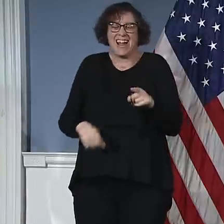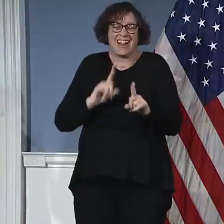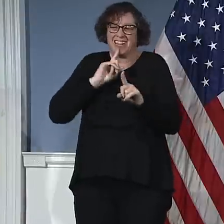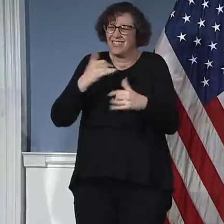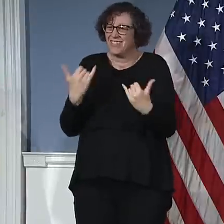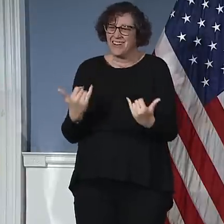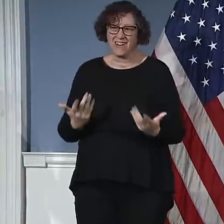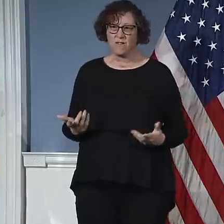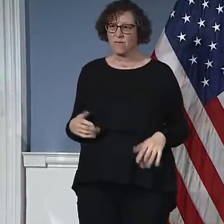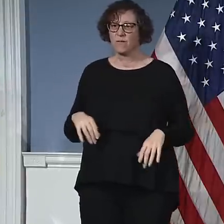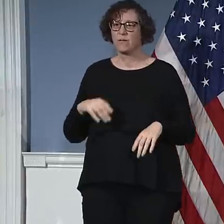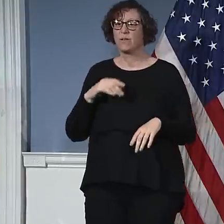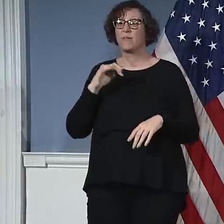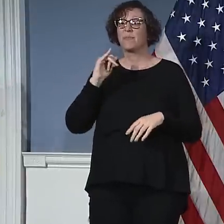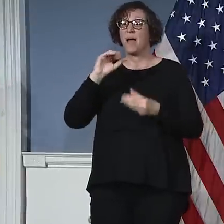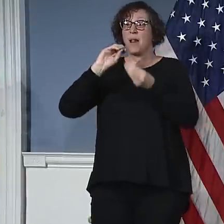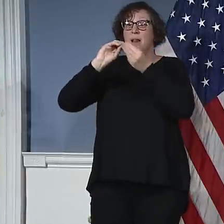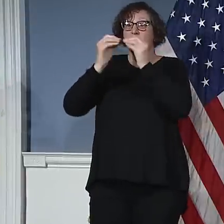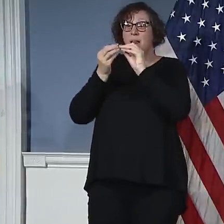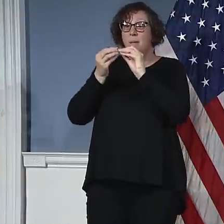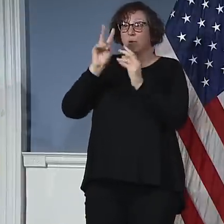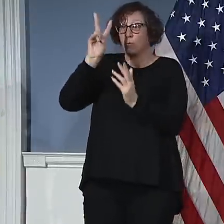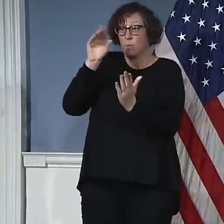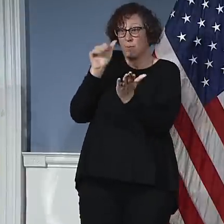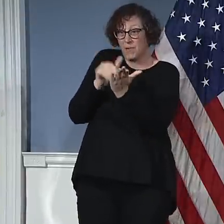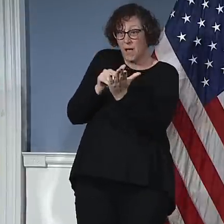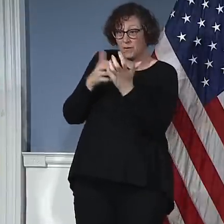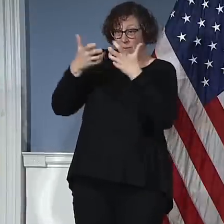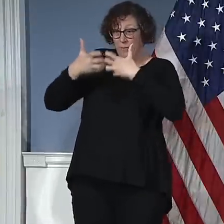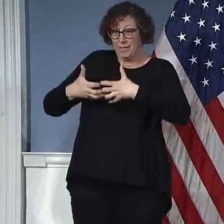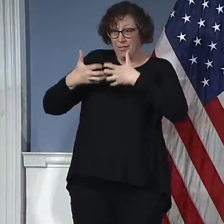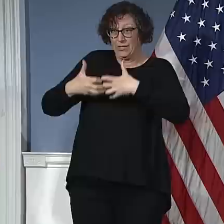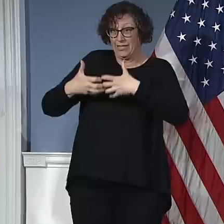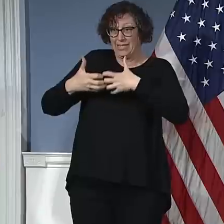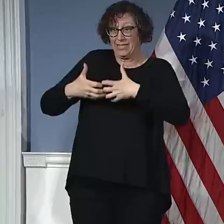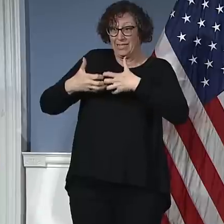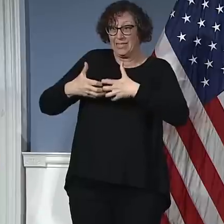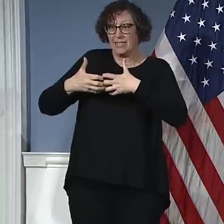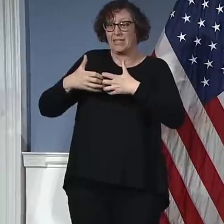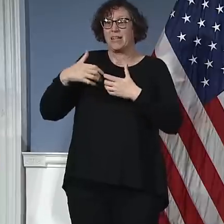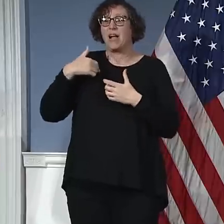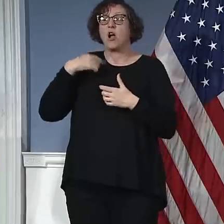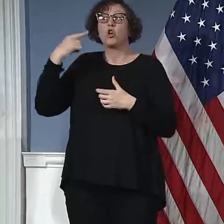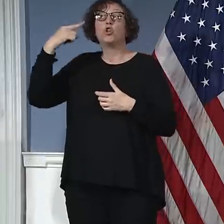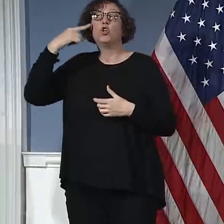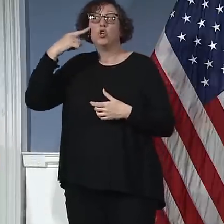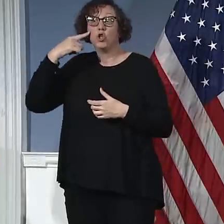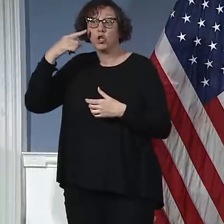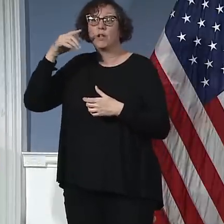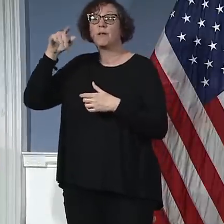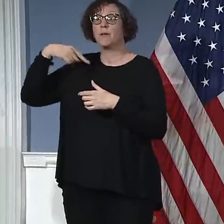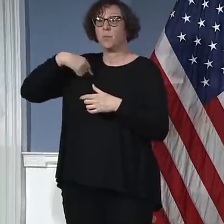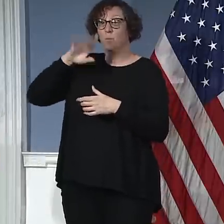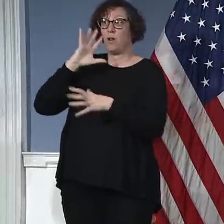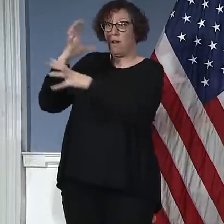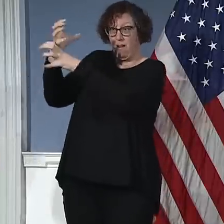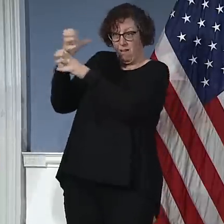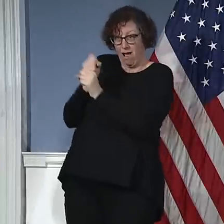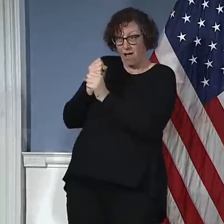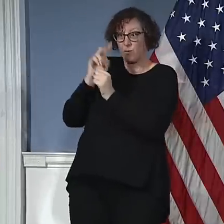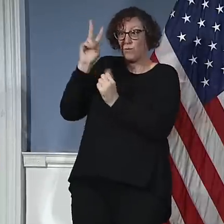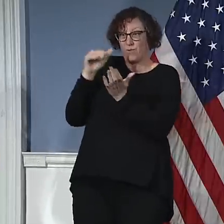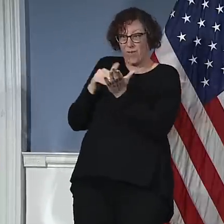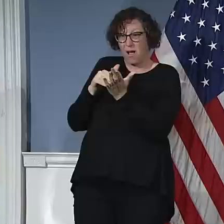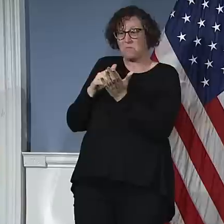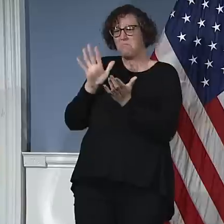sometime in maybe 3, 15, 3, 30, something like that. Because we